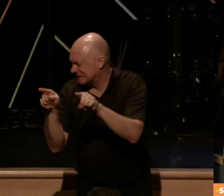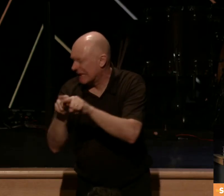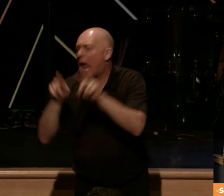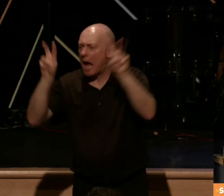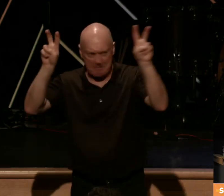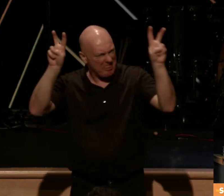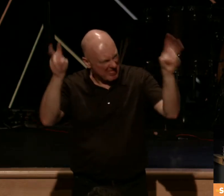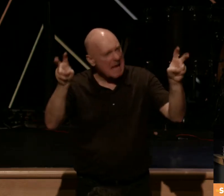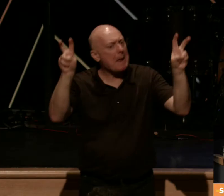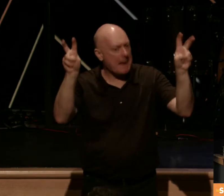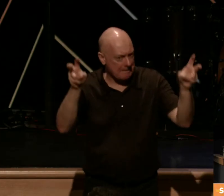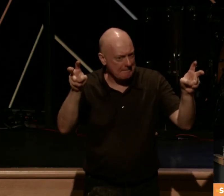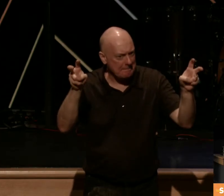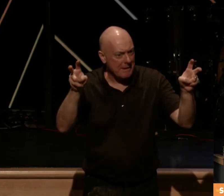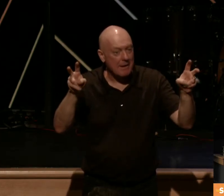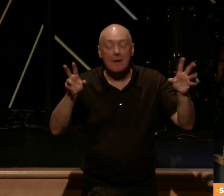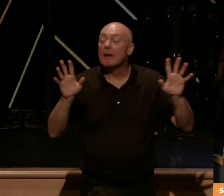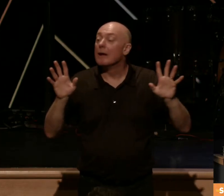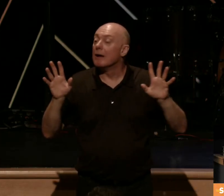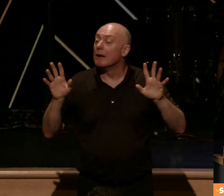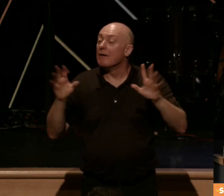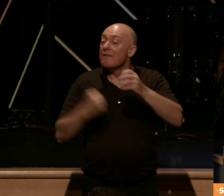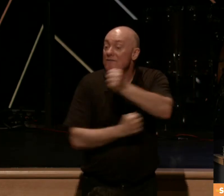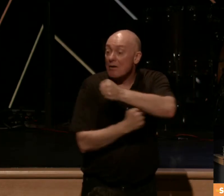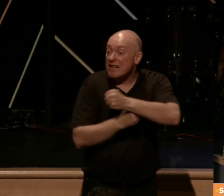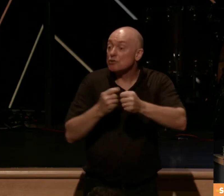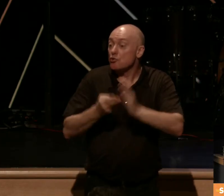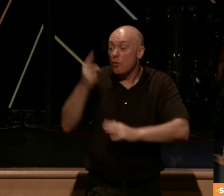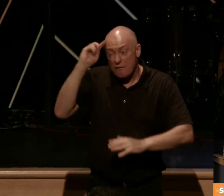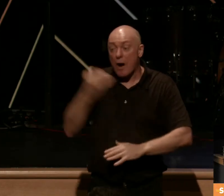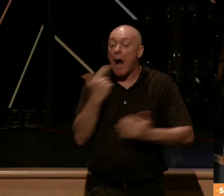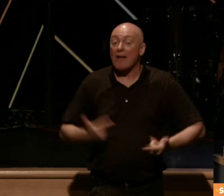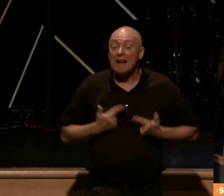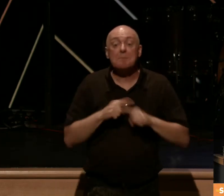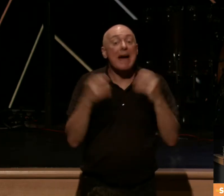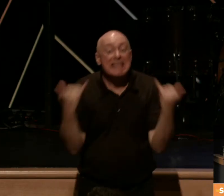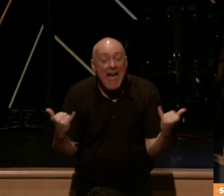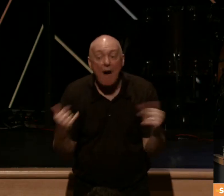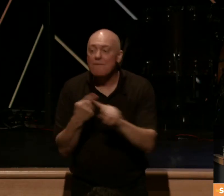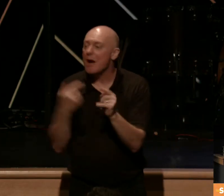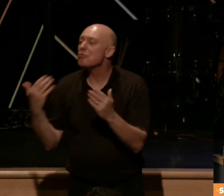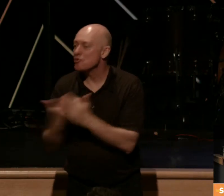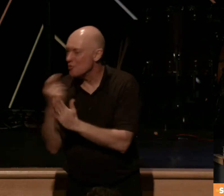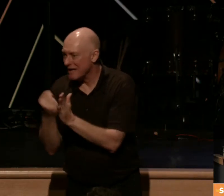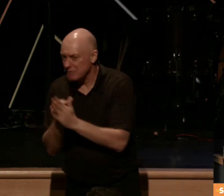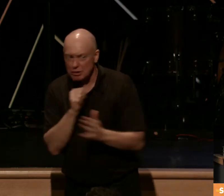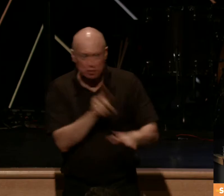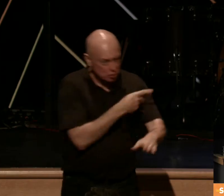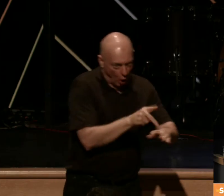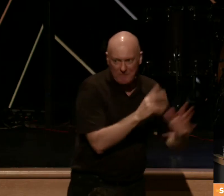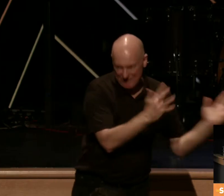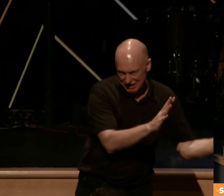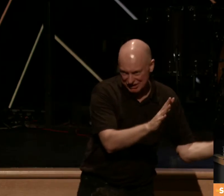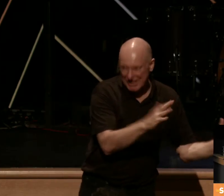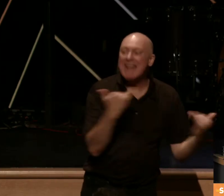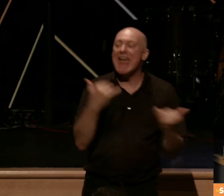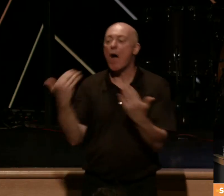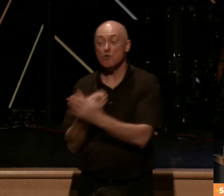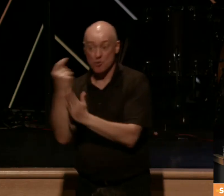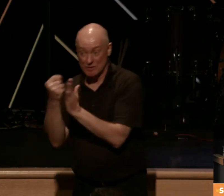theme with some foundational truth for our lives, but now from the New Testament. And if we could go anywhere in the